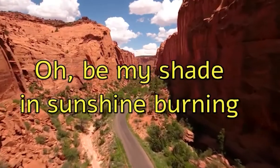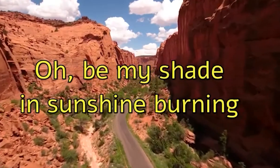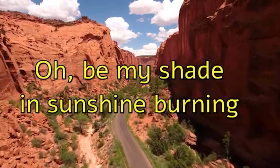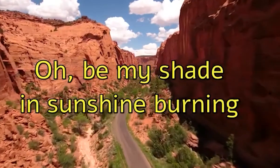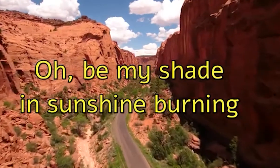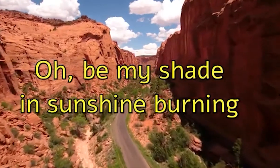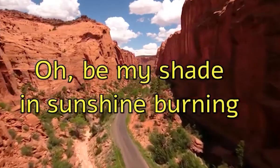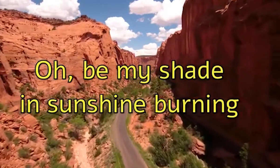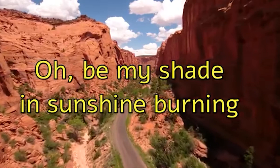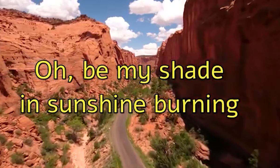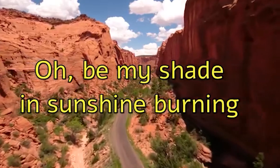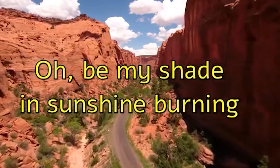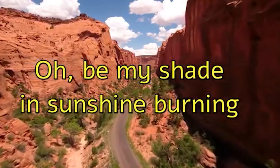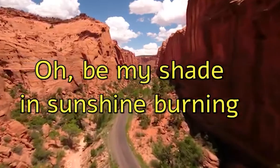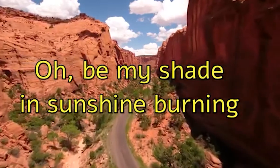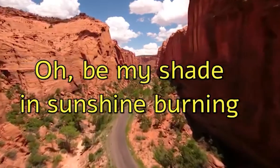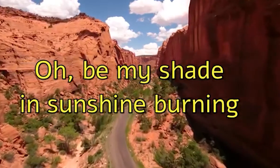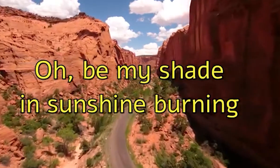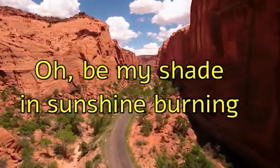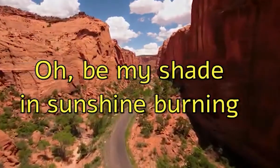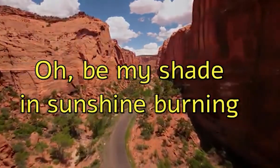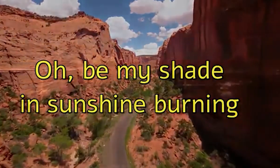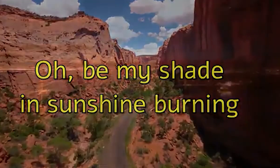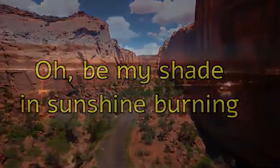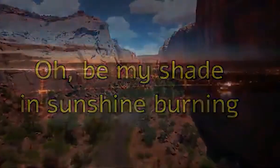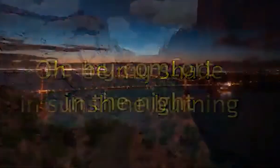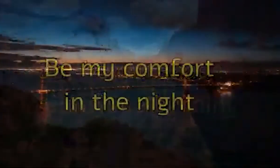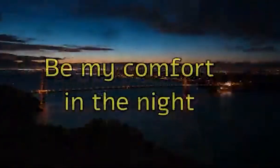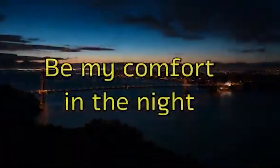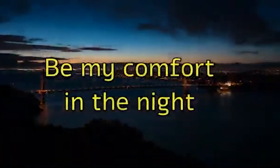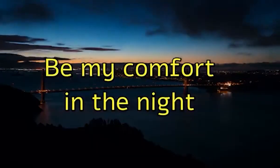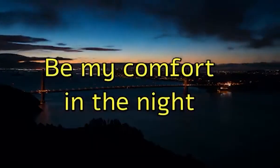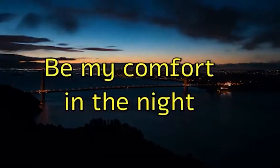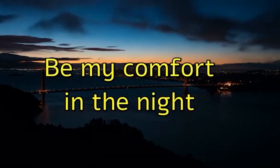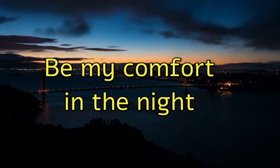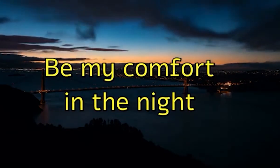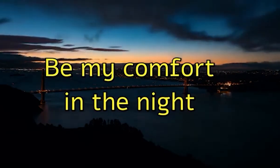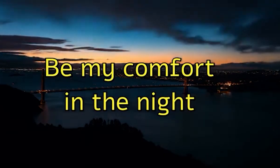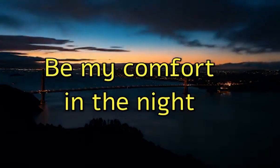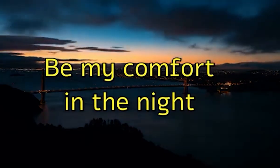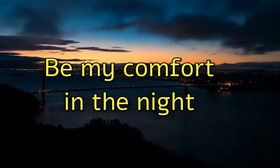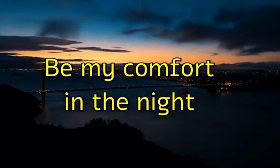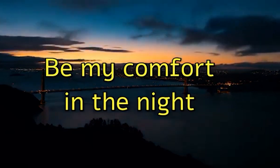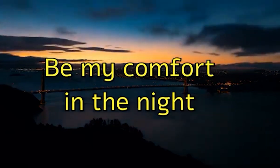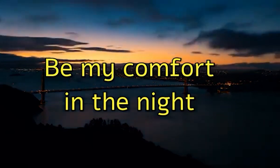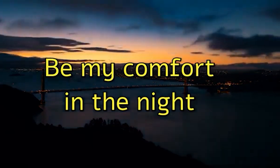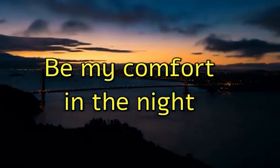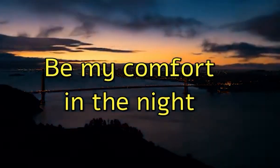oh my shade in sunshine burning be my comfort